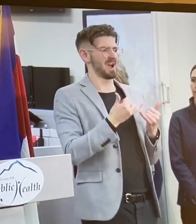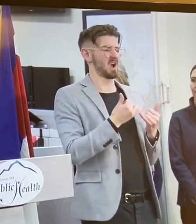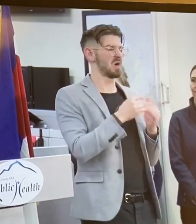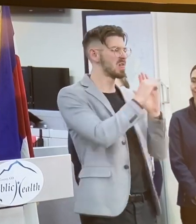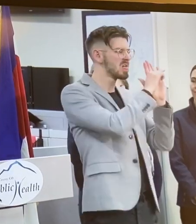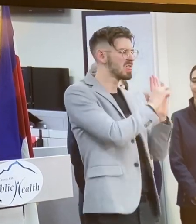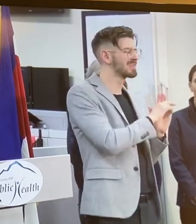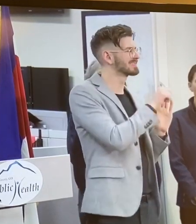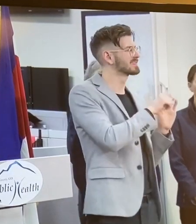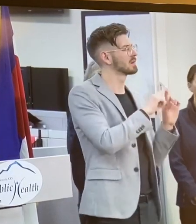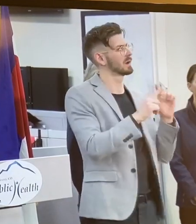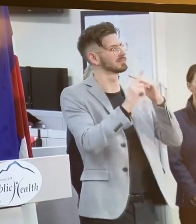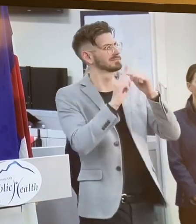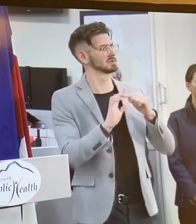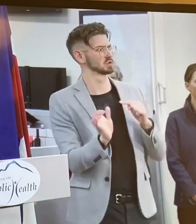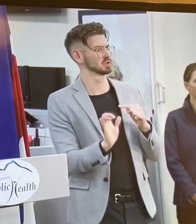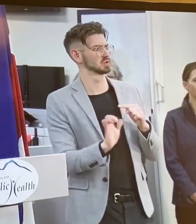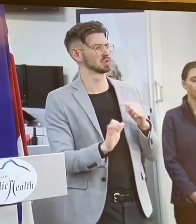that.